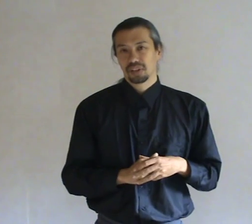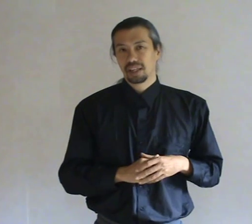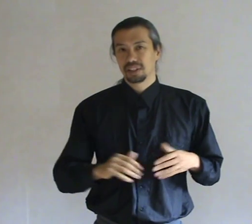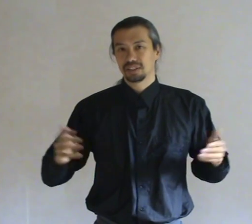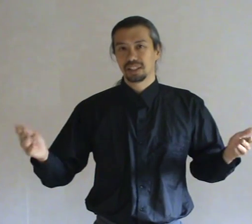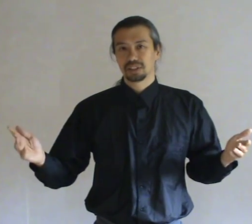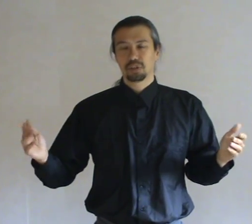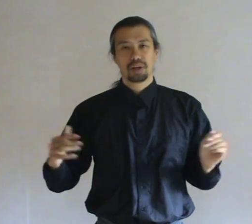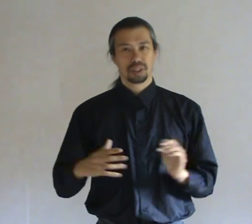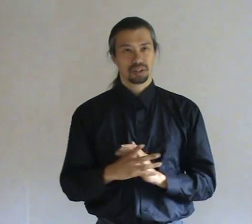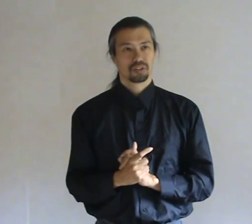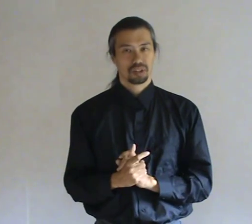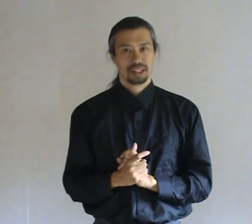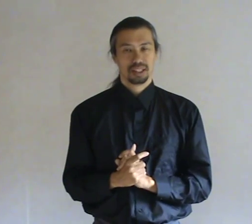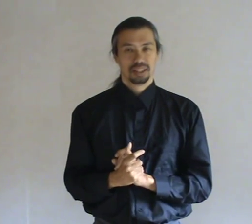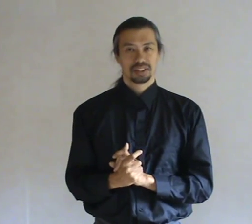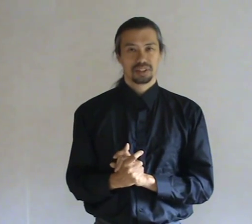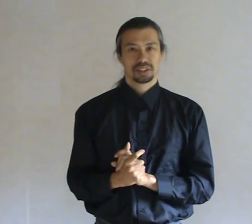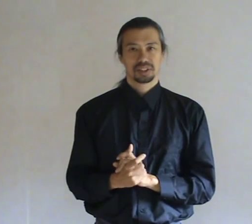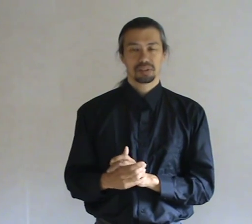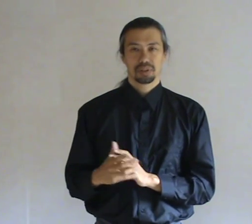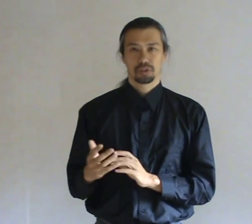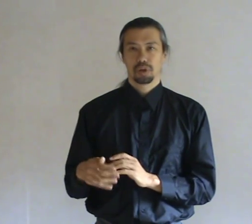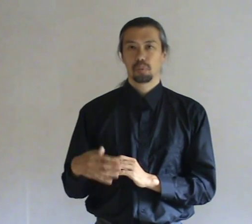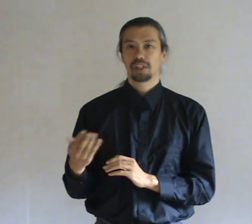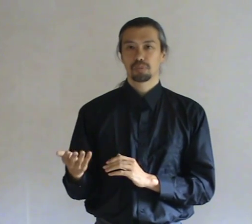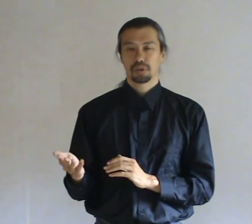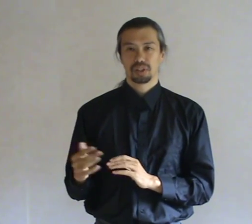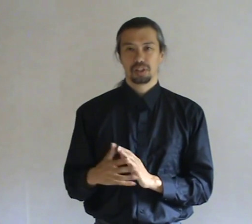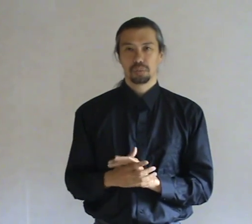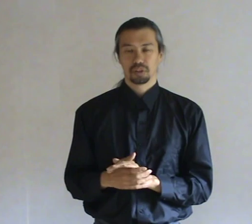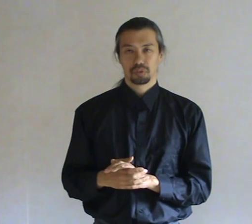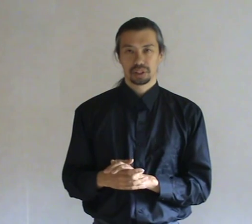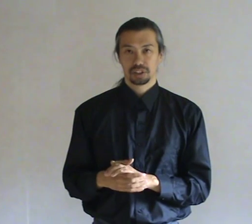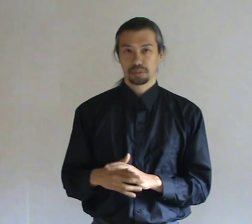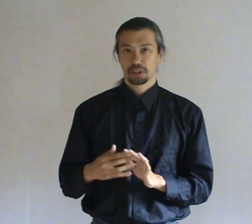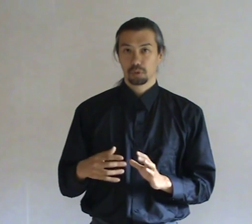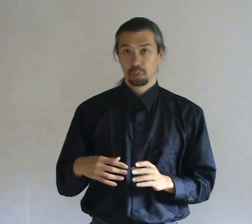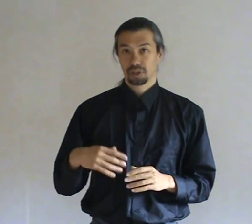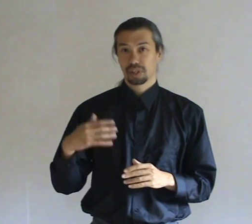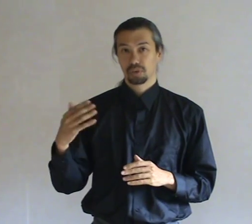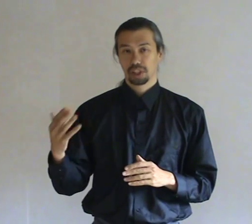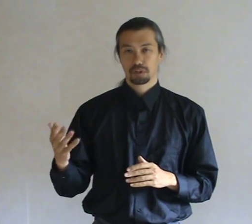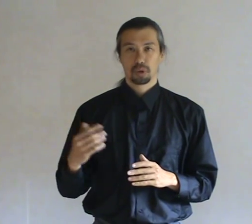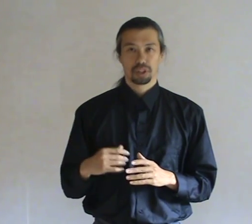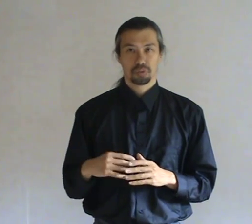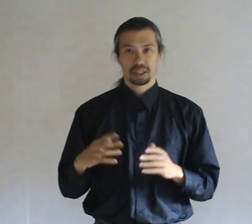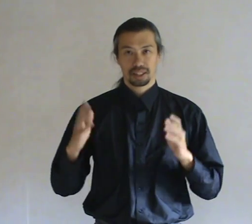energies in their surroundings. So this is generally also a weak spot in humans which the spirit will try to exploit. Rather than